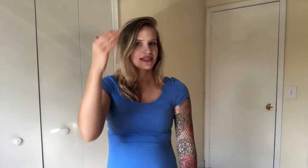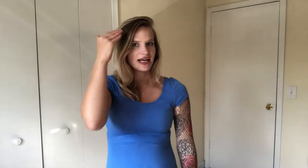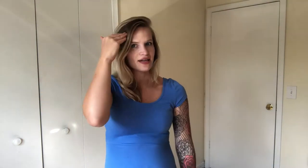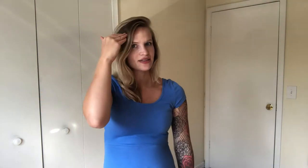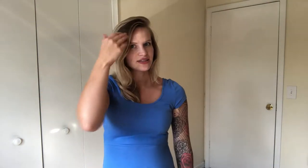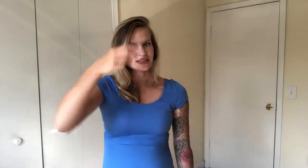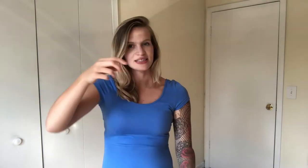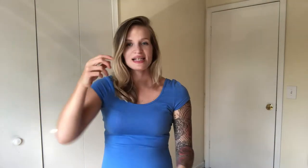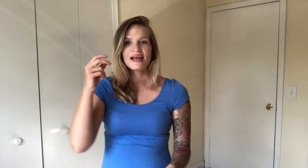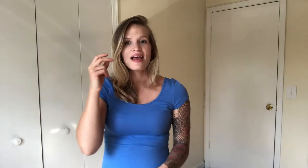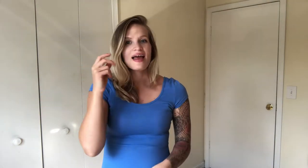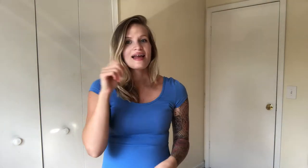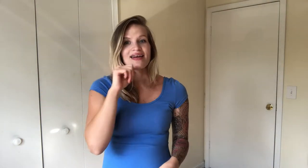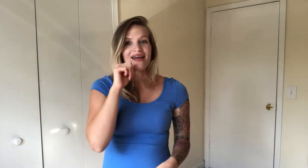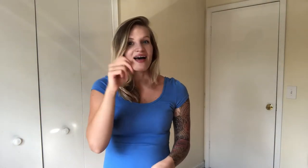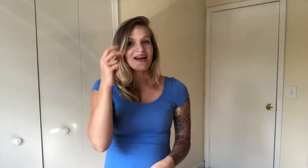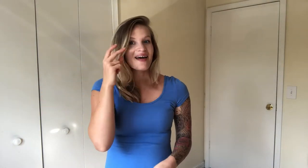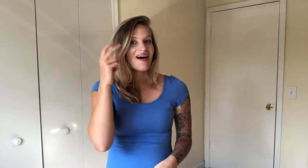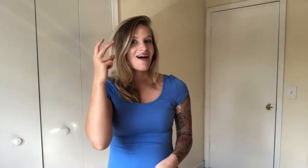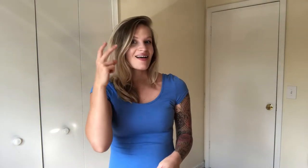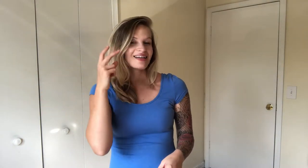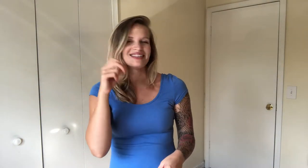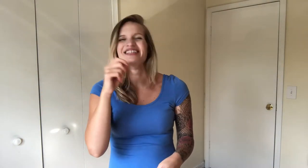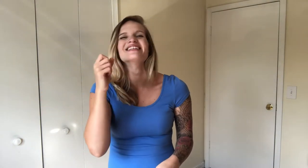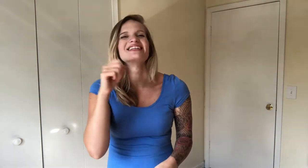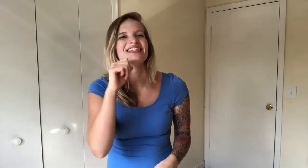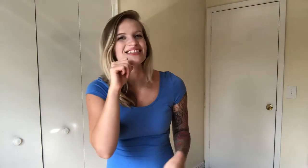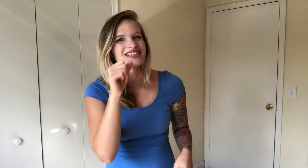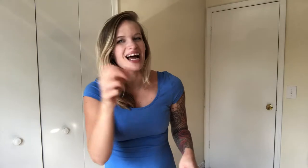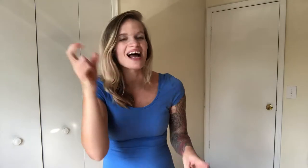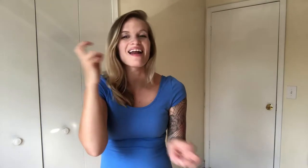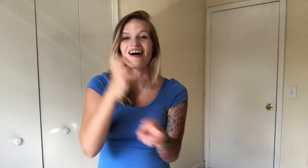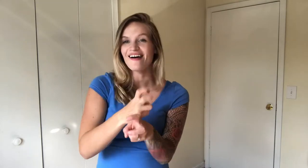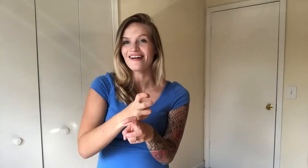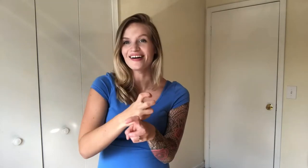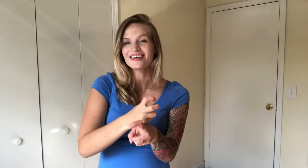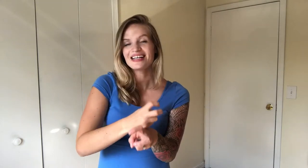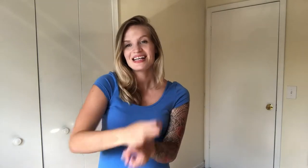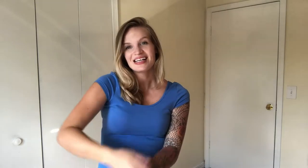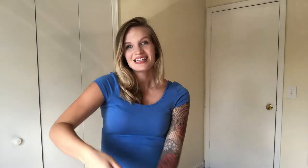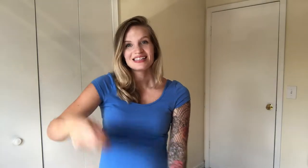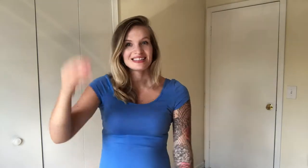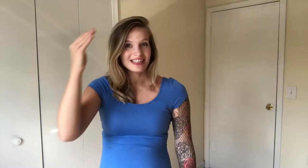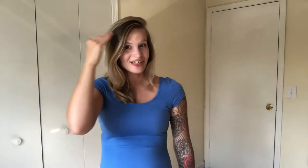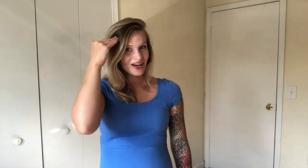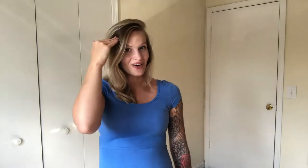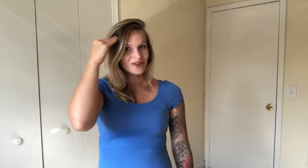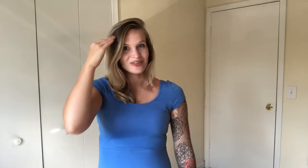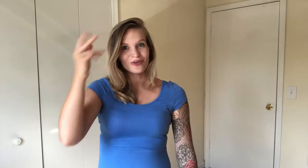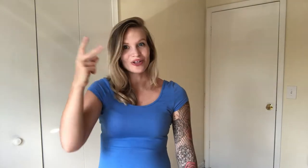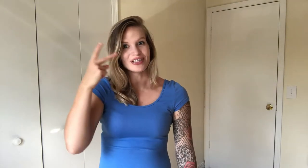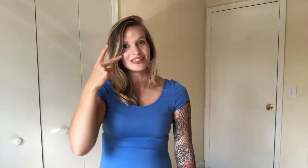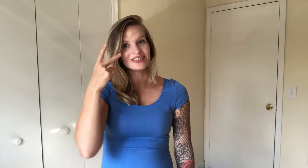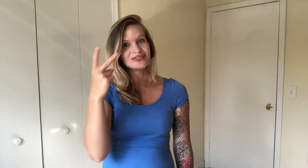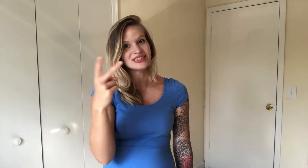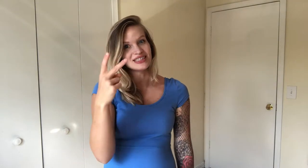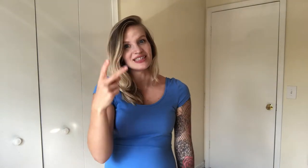tell. So it's not. It's not hard to know. Or you could do see.